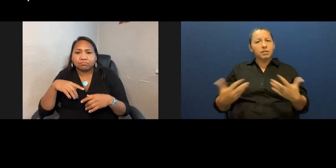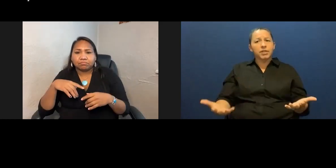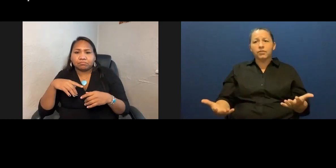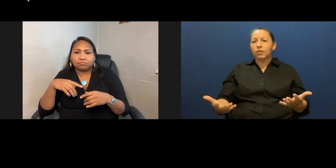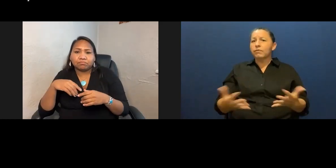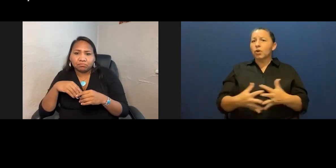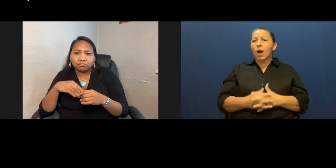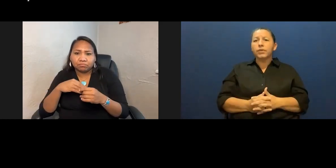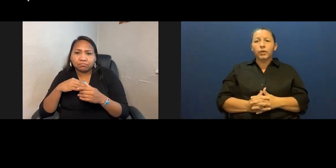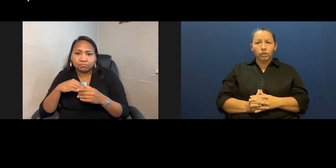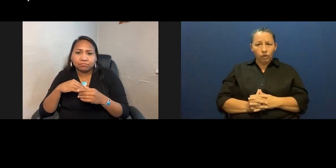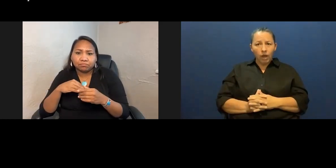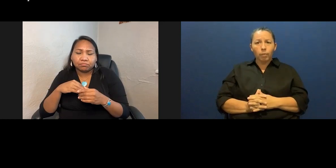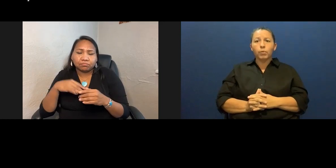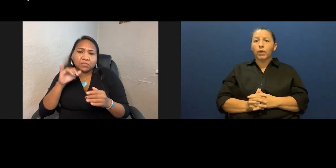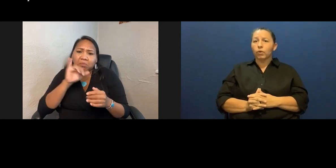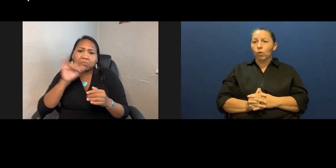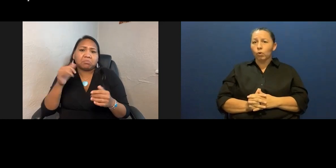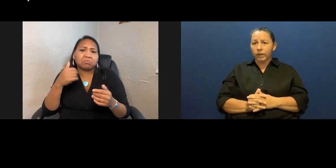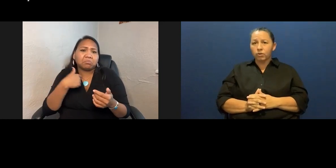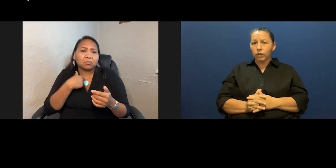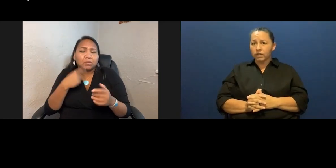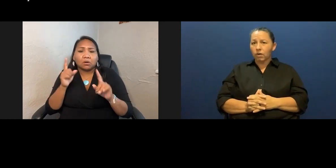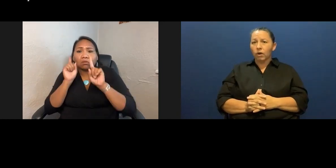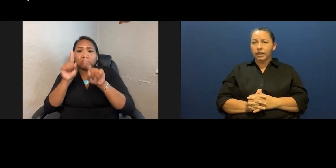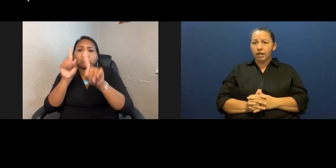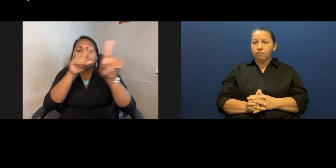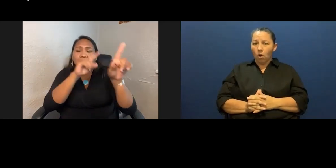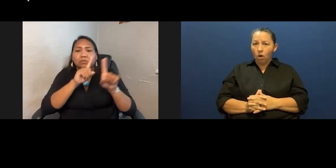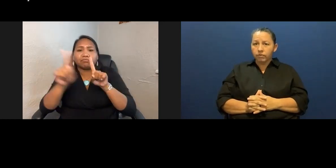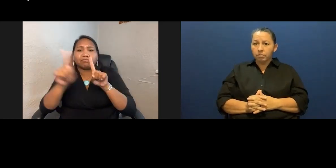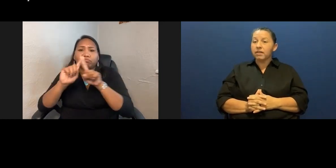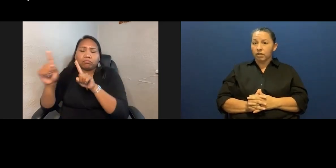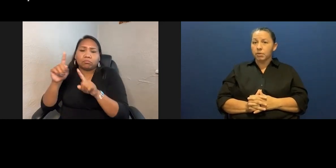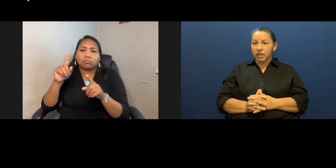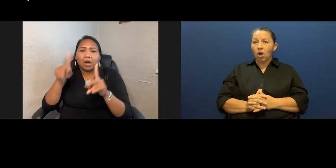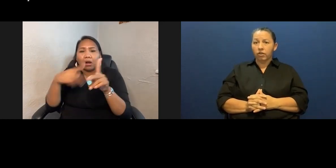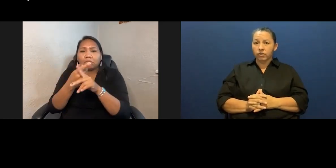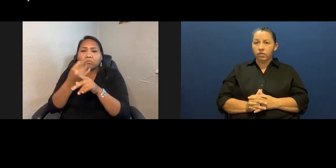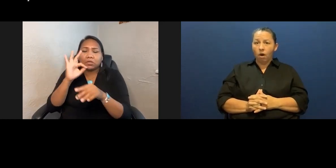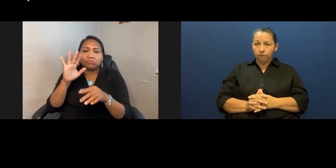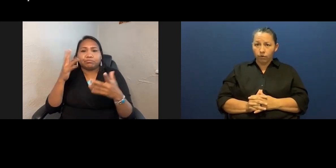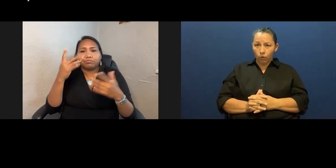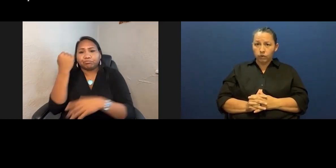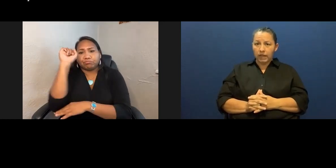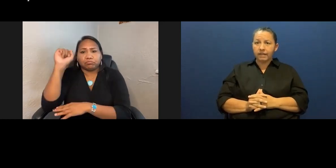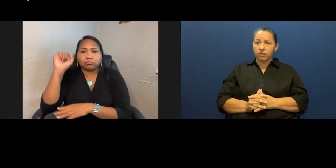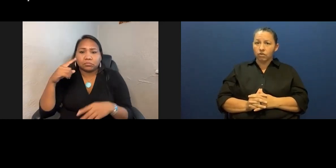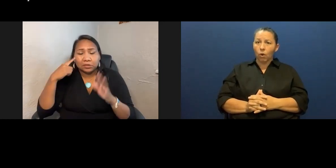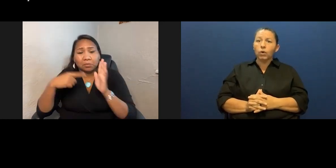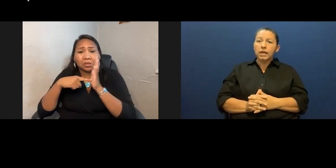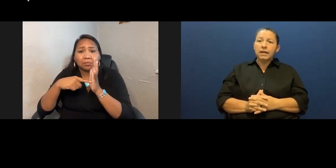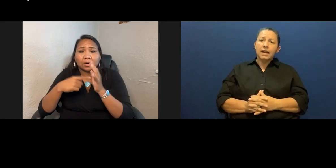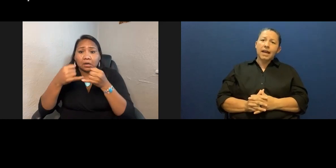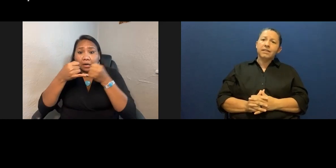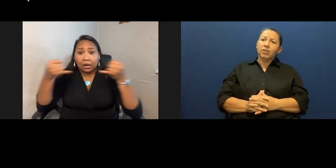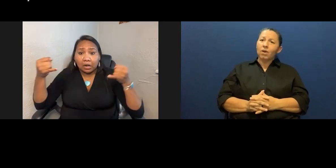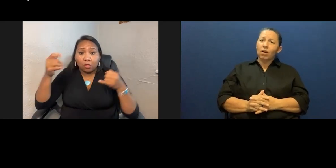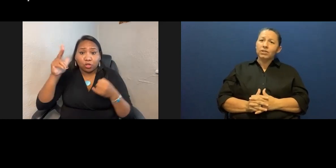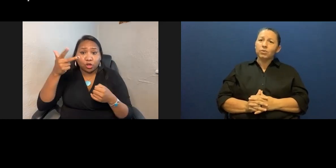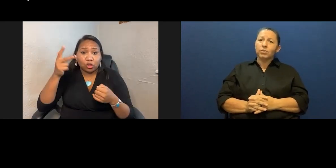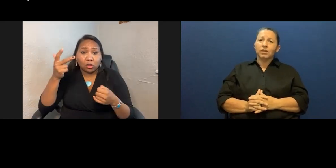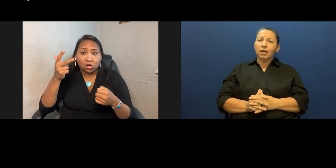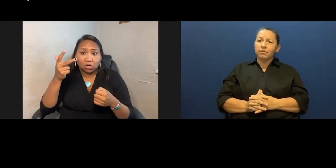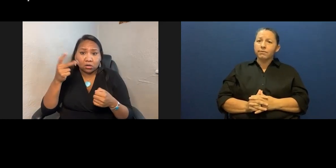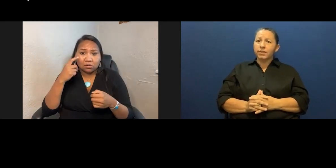they just need to be assertive and go out there and look up where their local resources are and get involved. Many of the community colleges offer those classes though. And